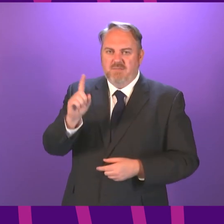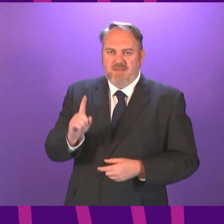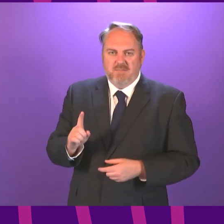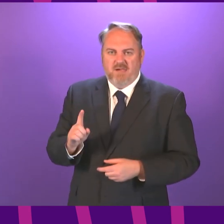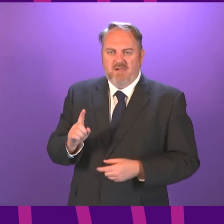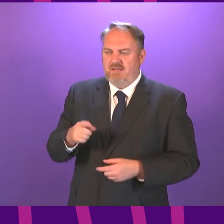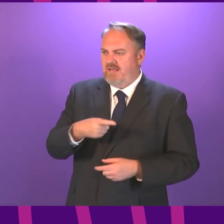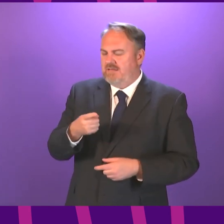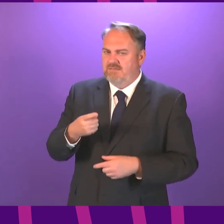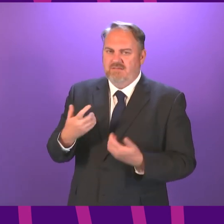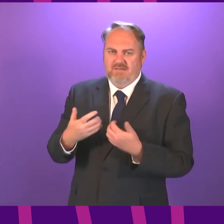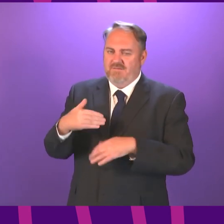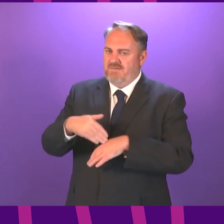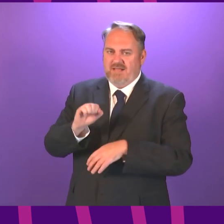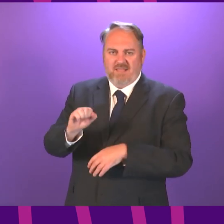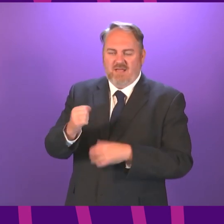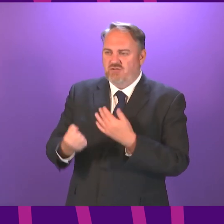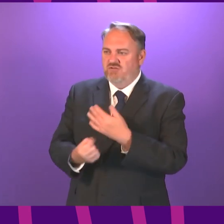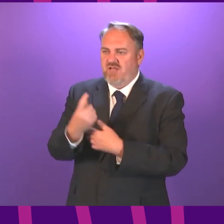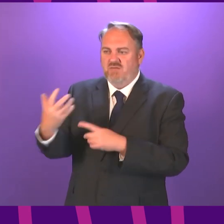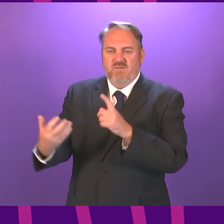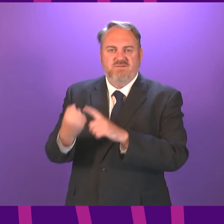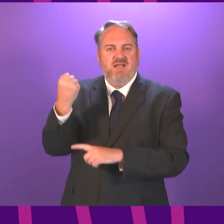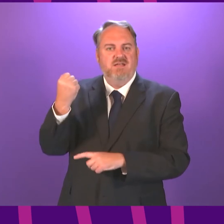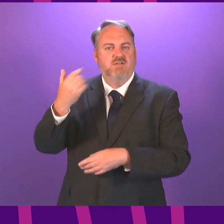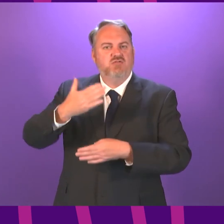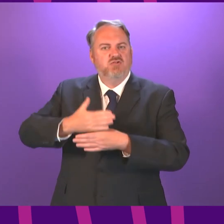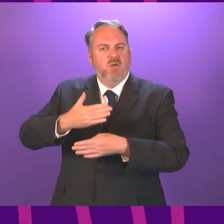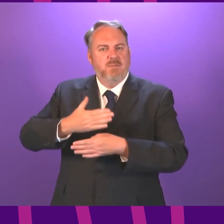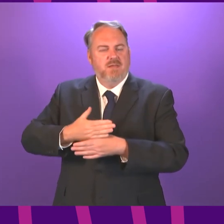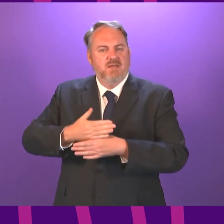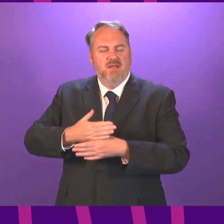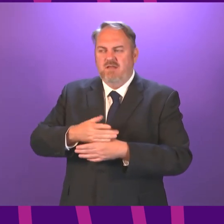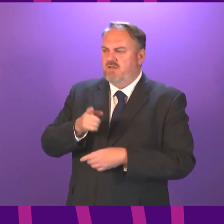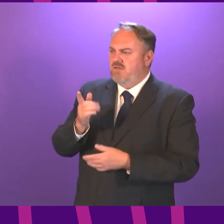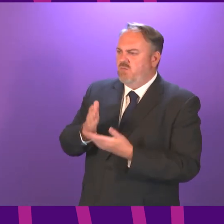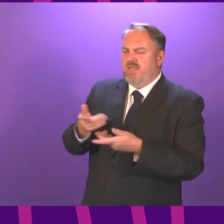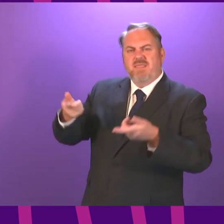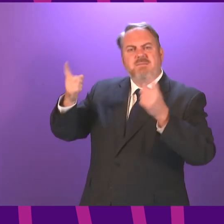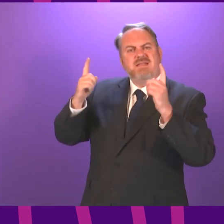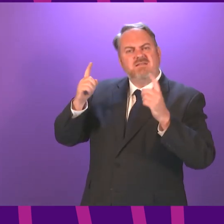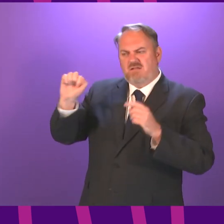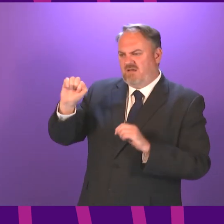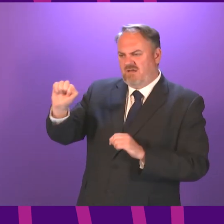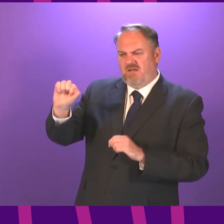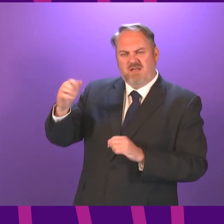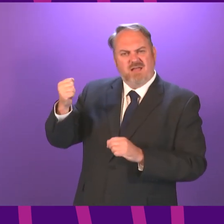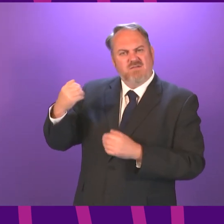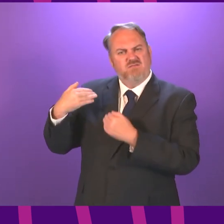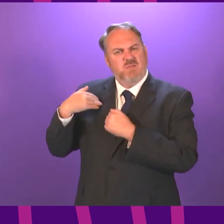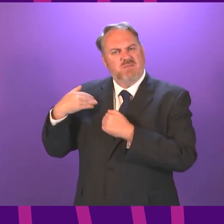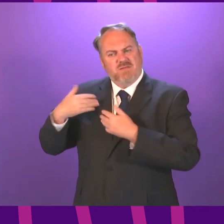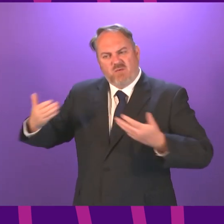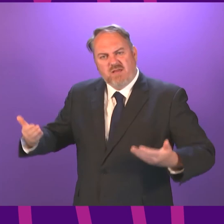employment the first minister has appointed a minister who is specifically tasked with supporting youth employment can the first minister provide any further